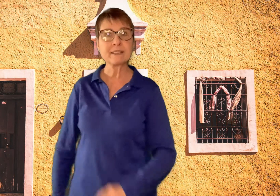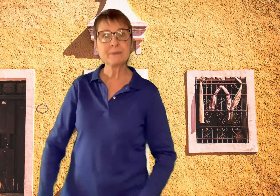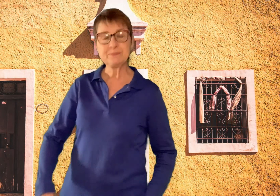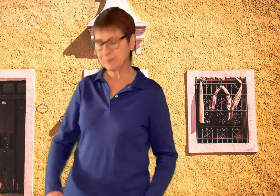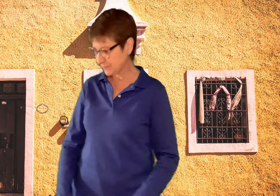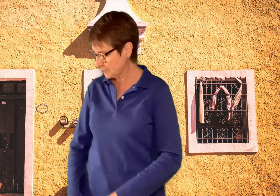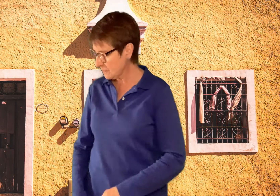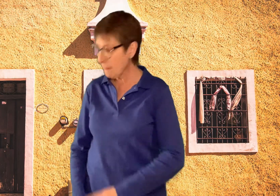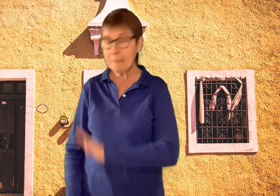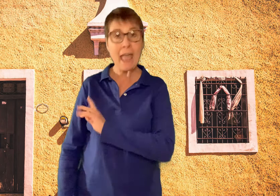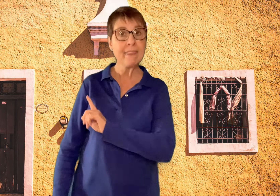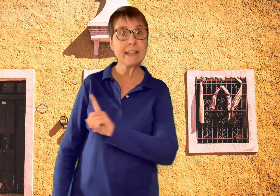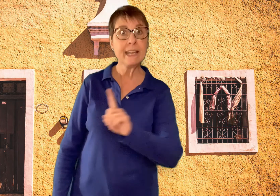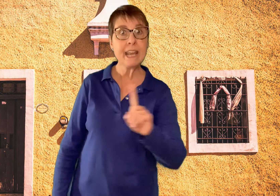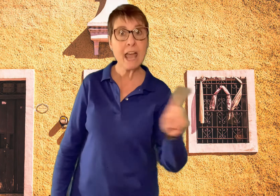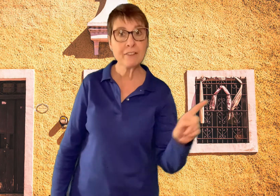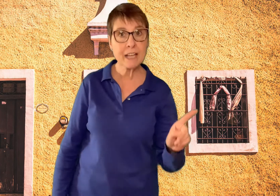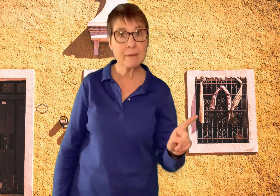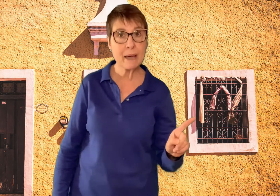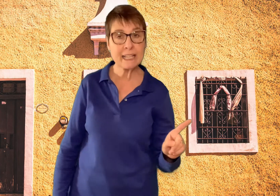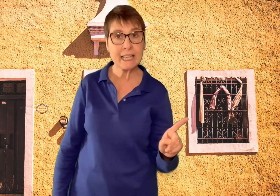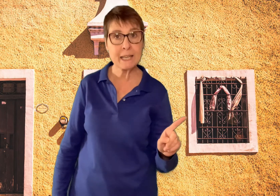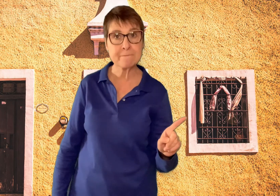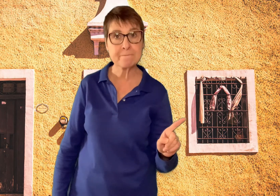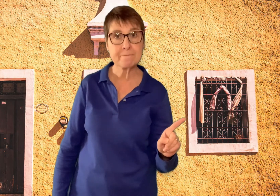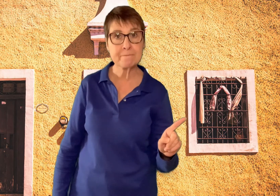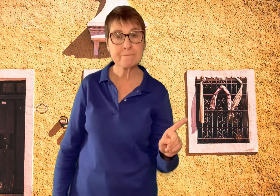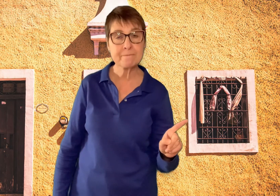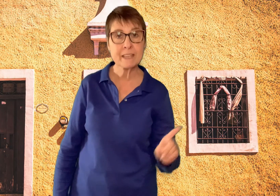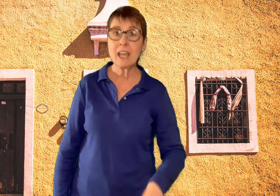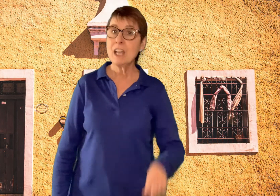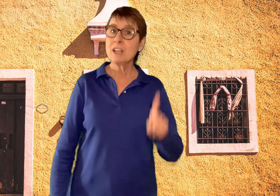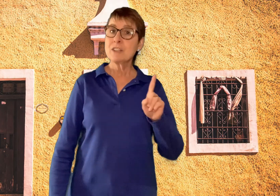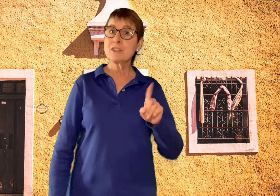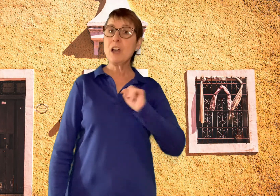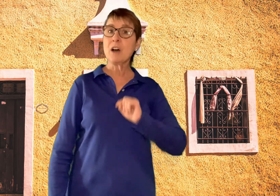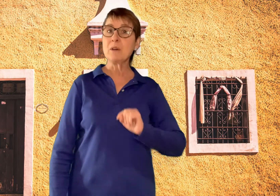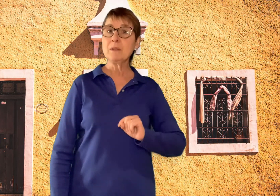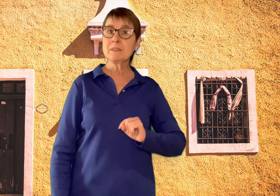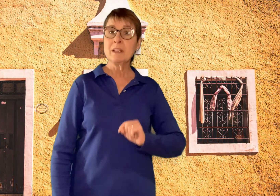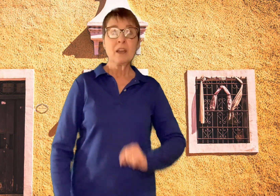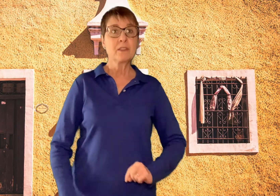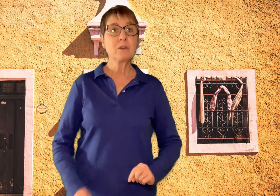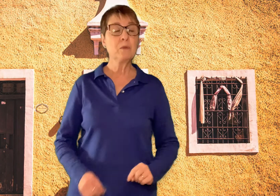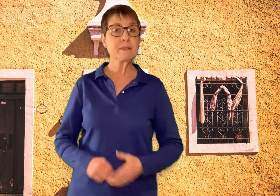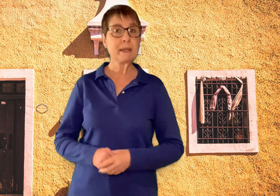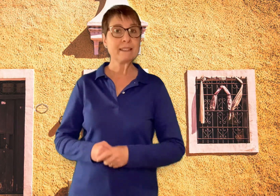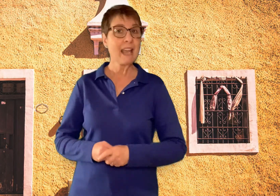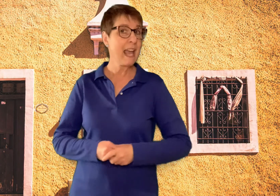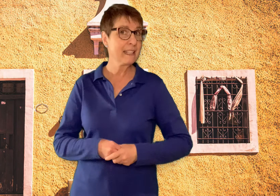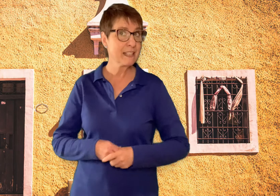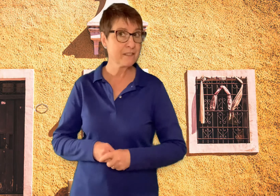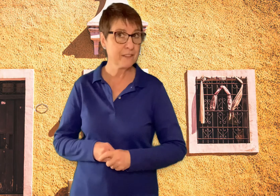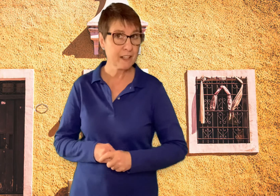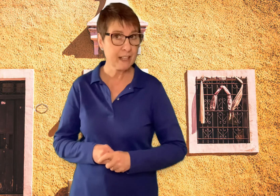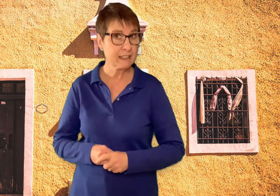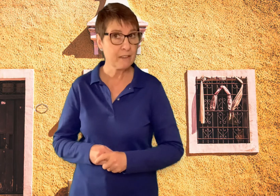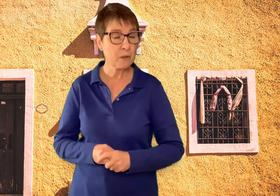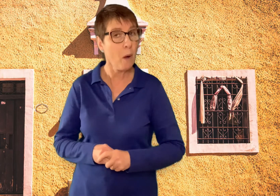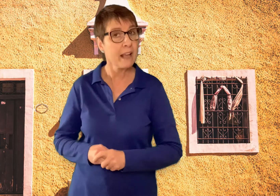and they never came back again. So the woodsman and his very clever wife